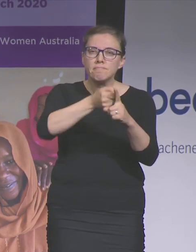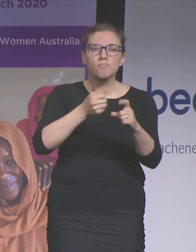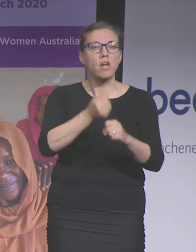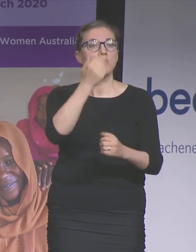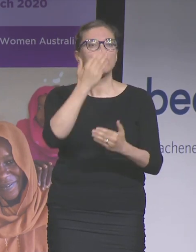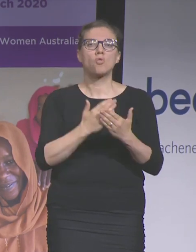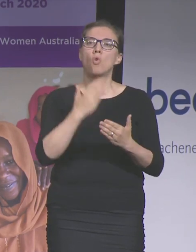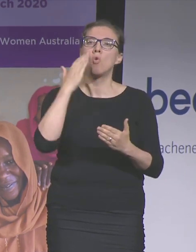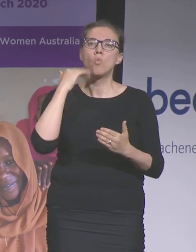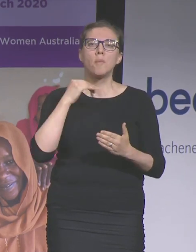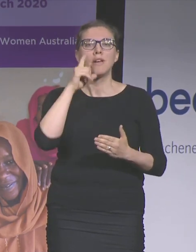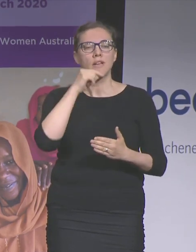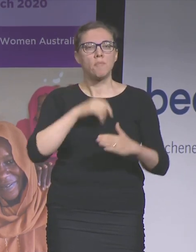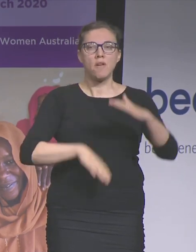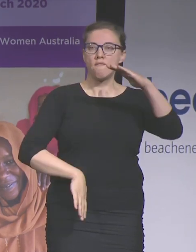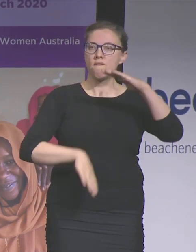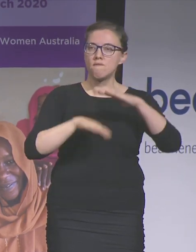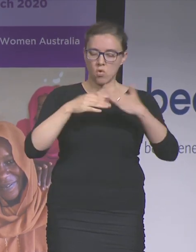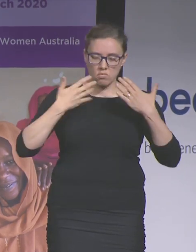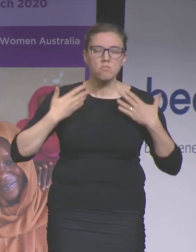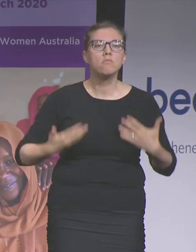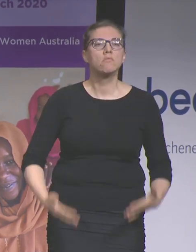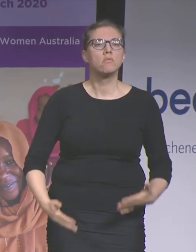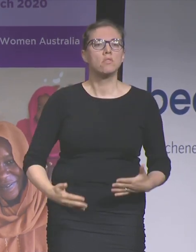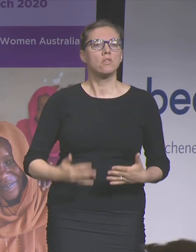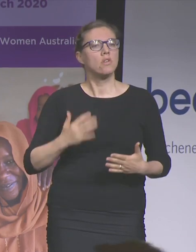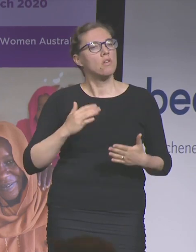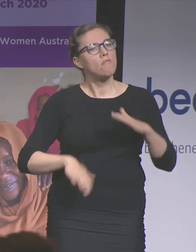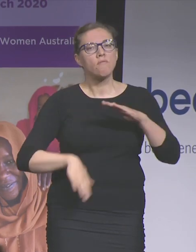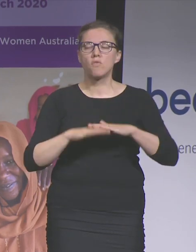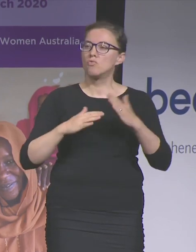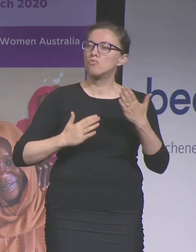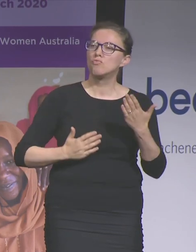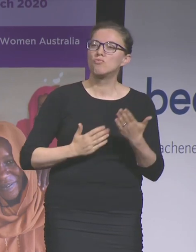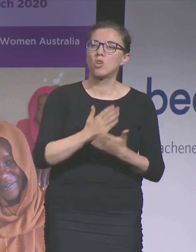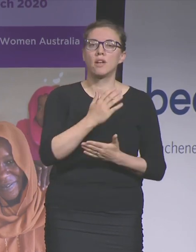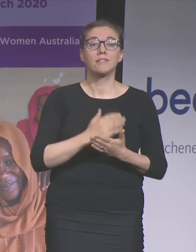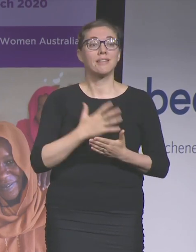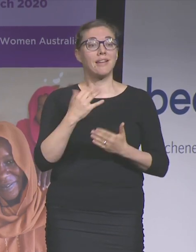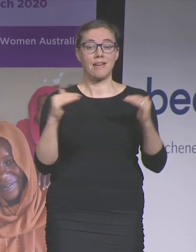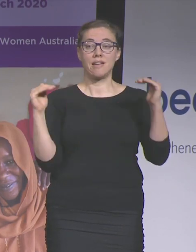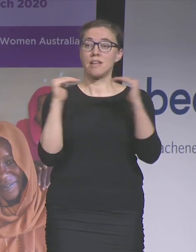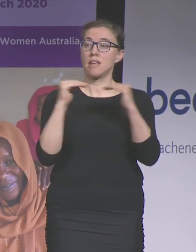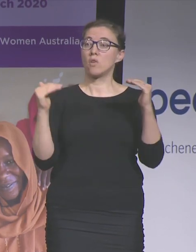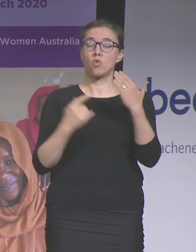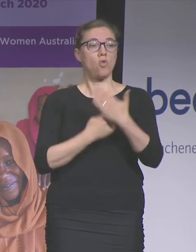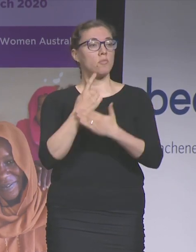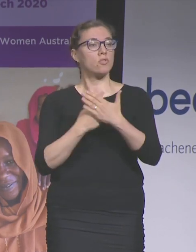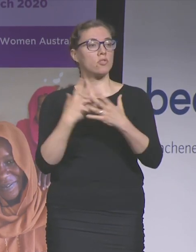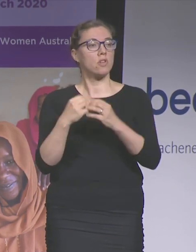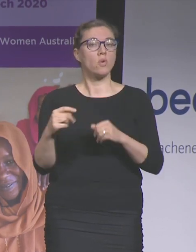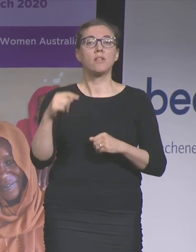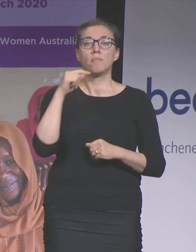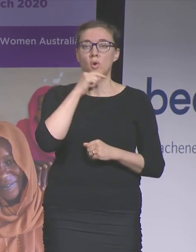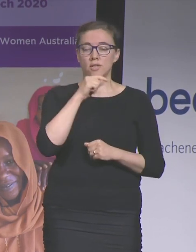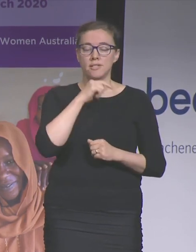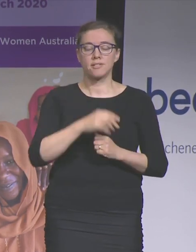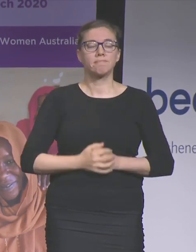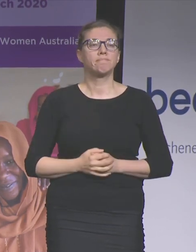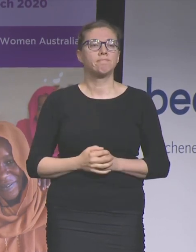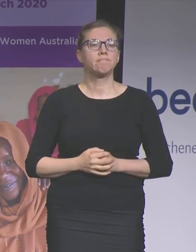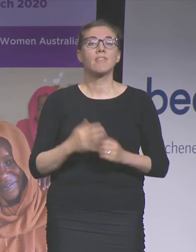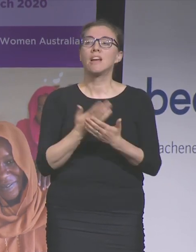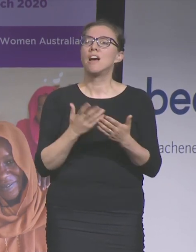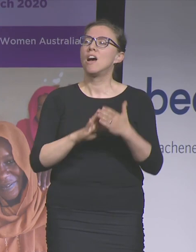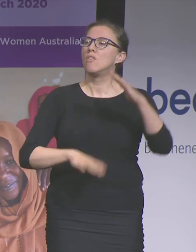living without fear and with all the options and opportunities of our sons. Ultimately women's full participation in our